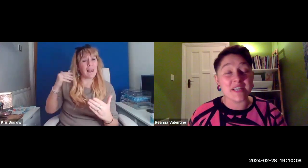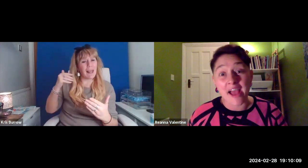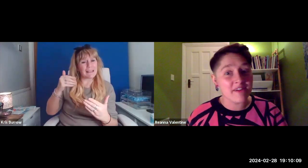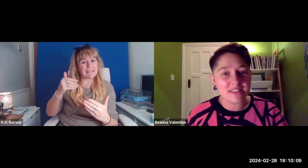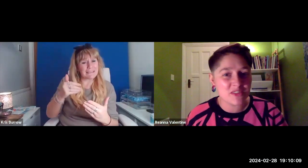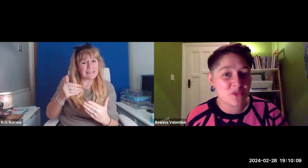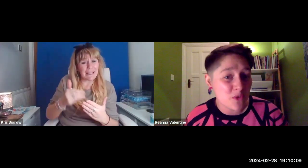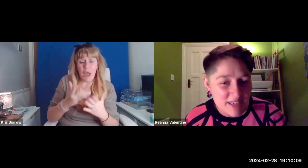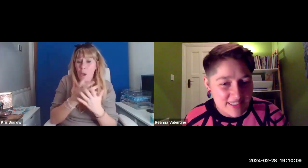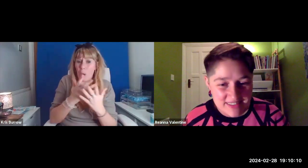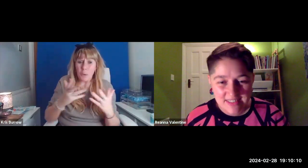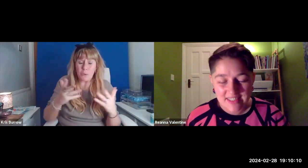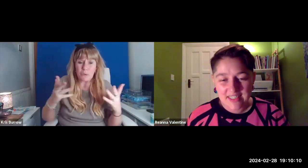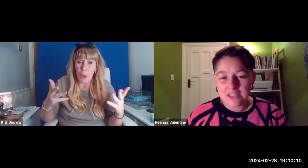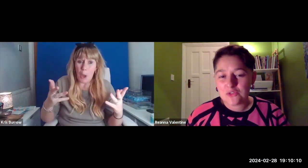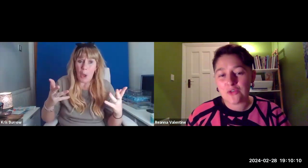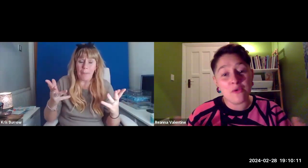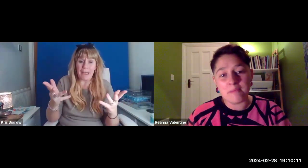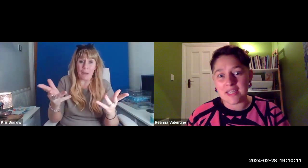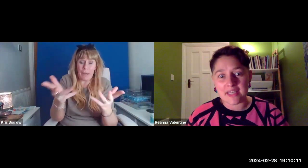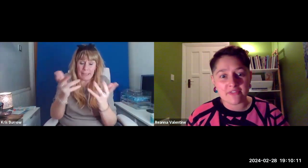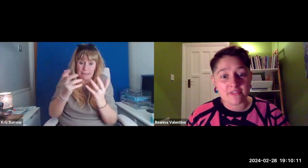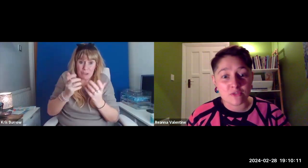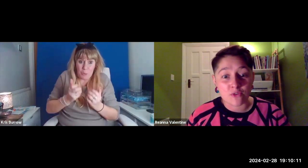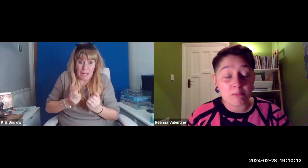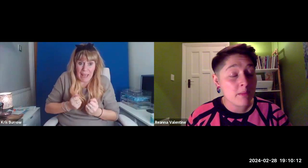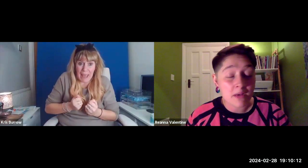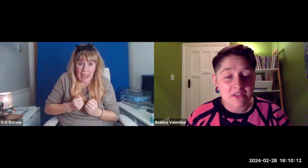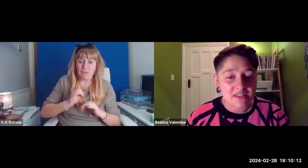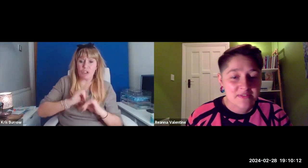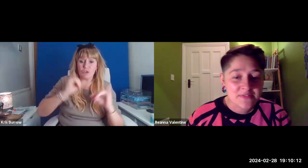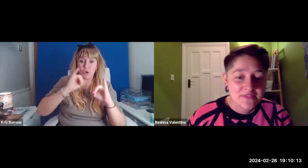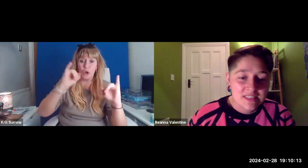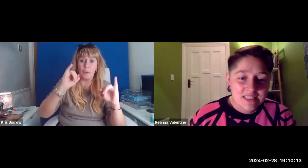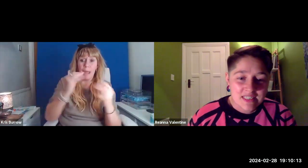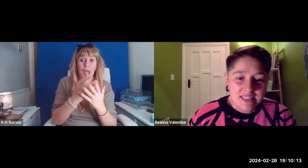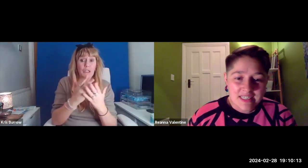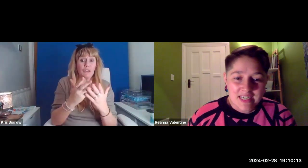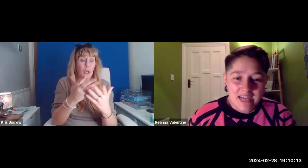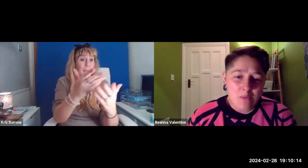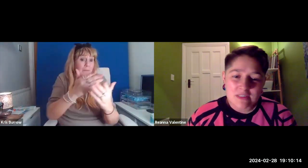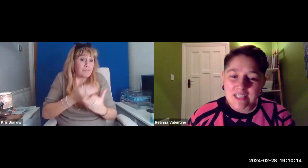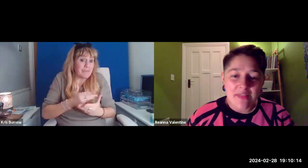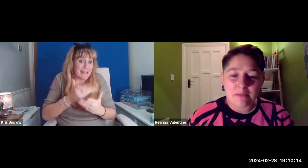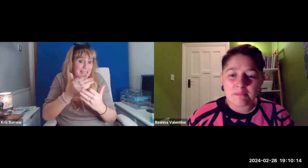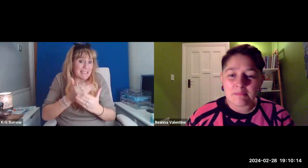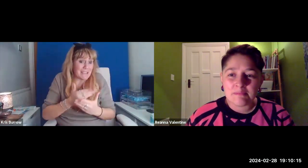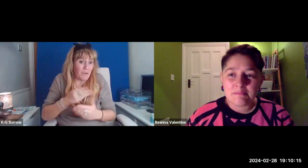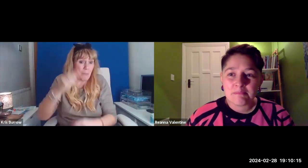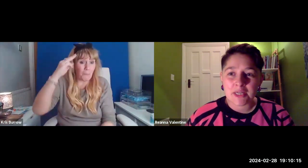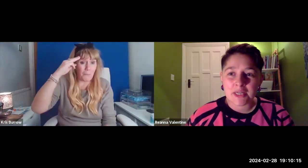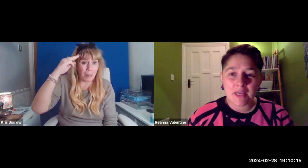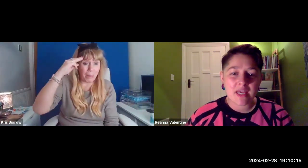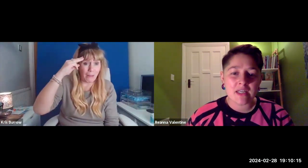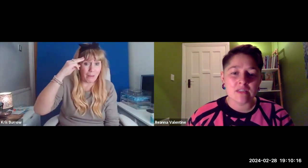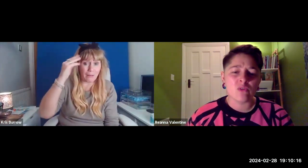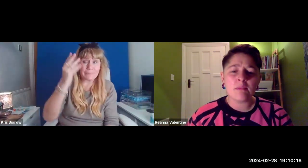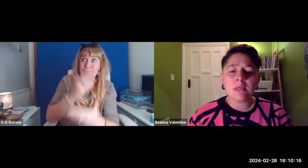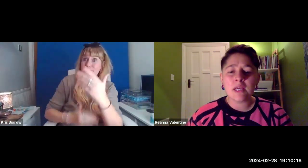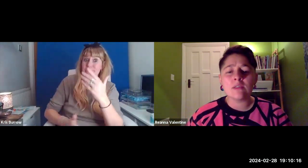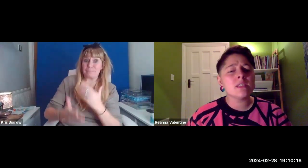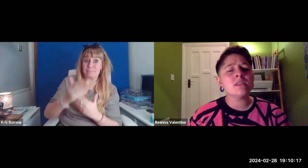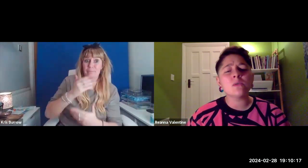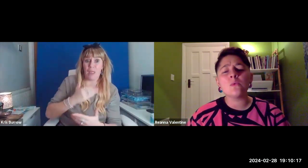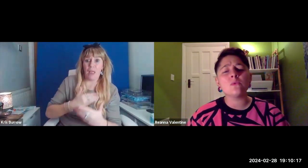to inherit trauma. So many gifts from my mother. I once let them brick me in,